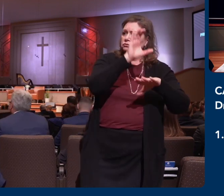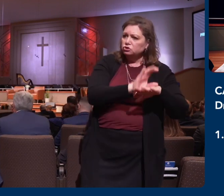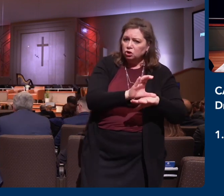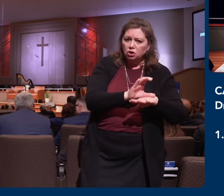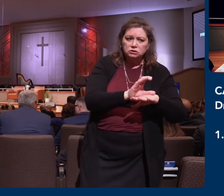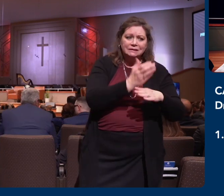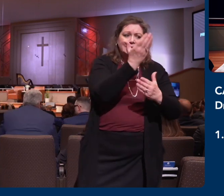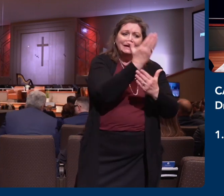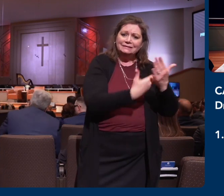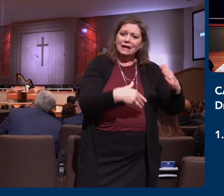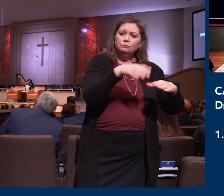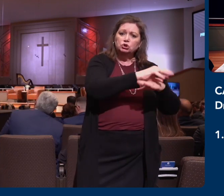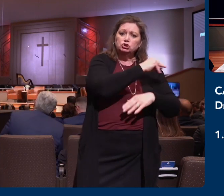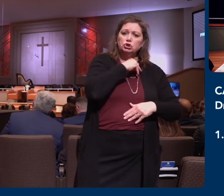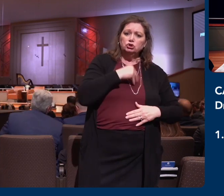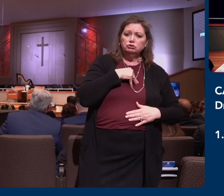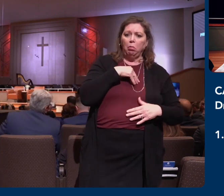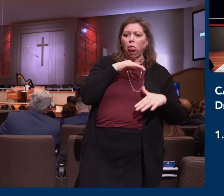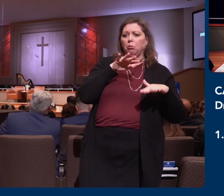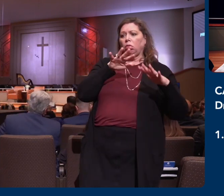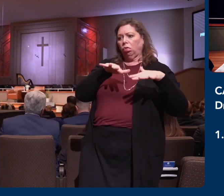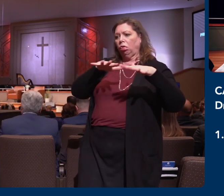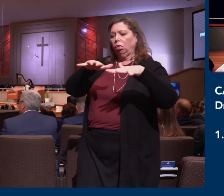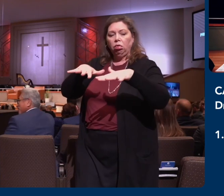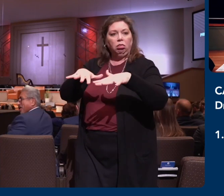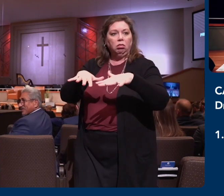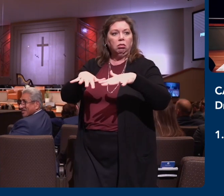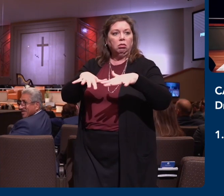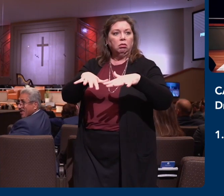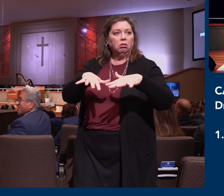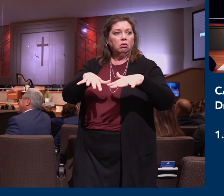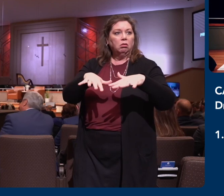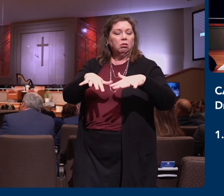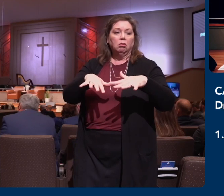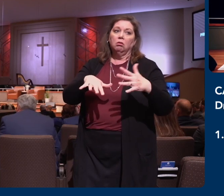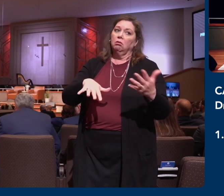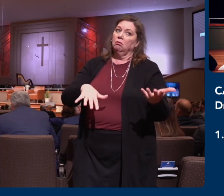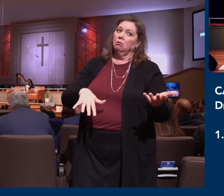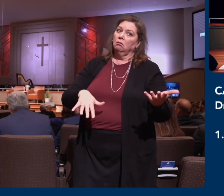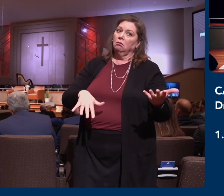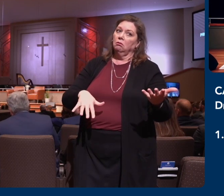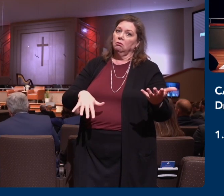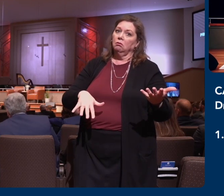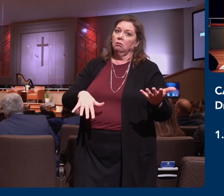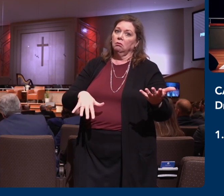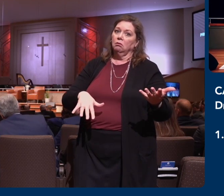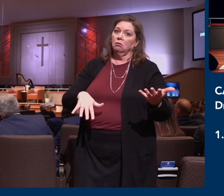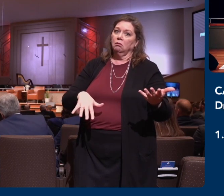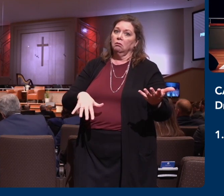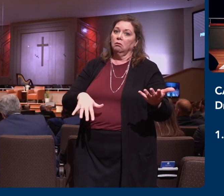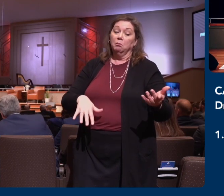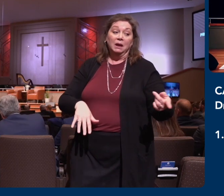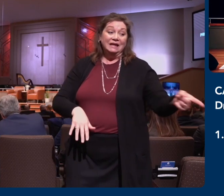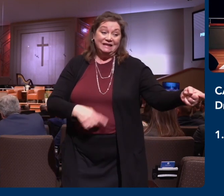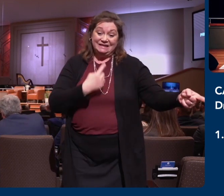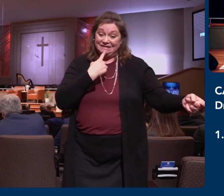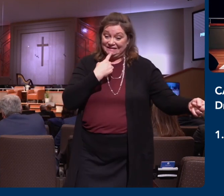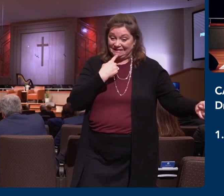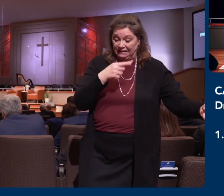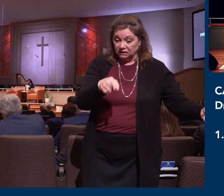But that's not all he said. Notice what he told the Apostle Paul about these individuals, which Paul is